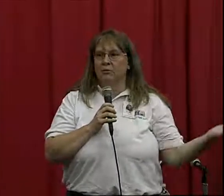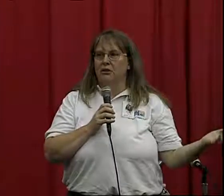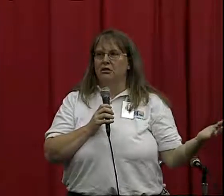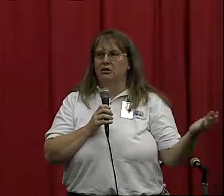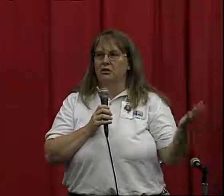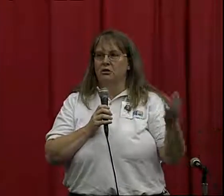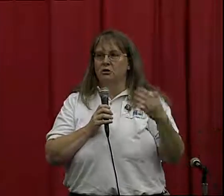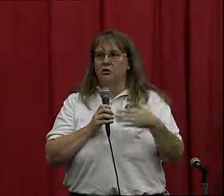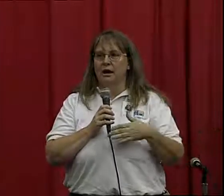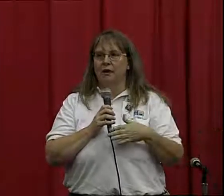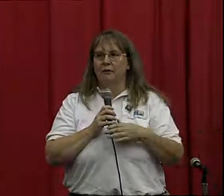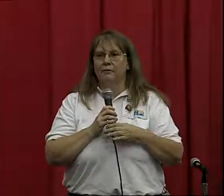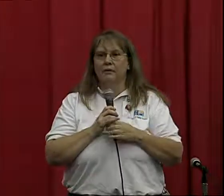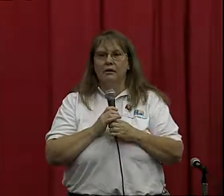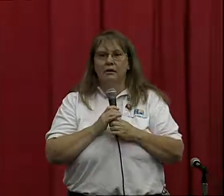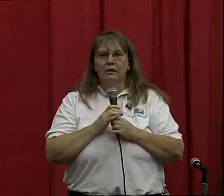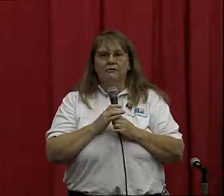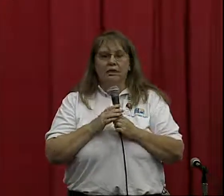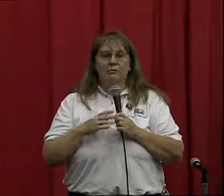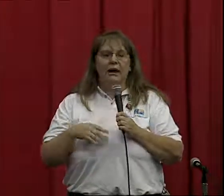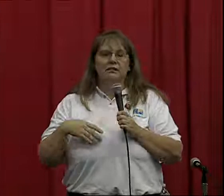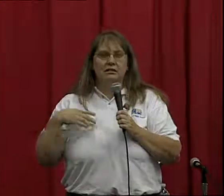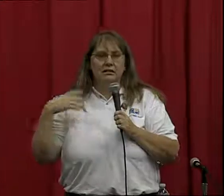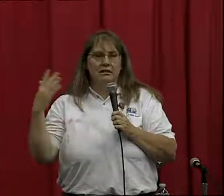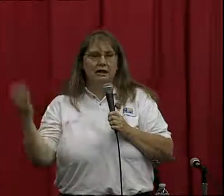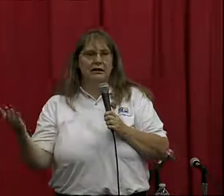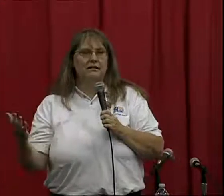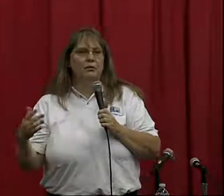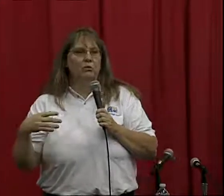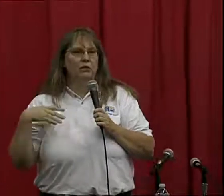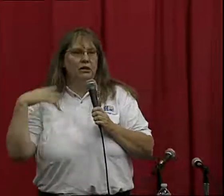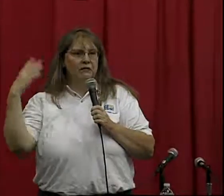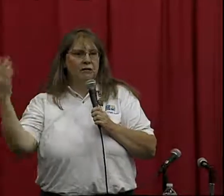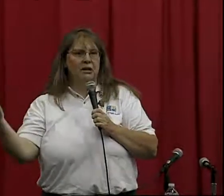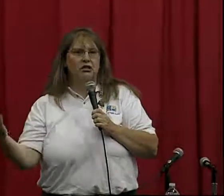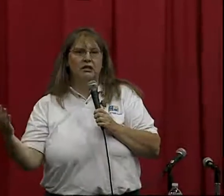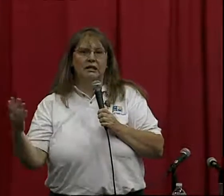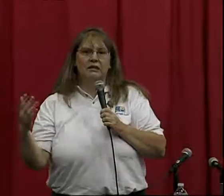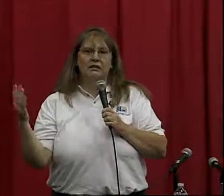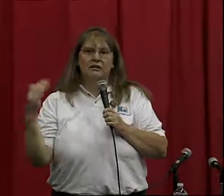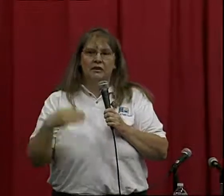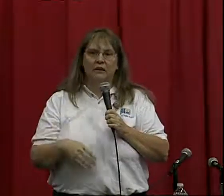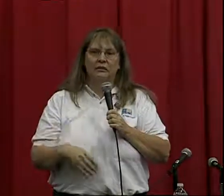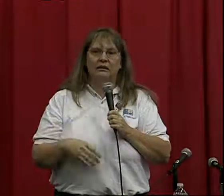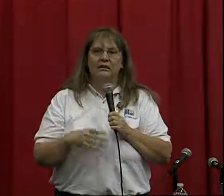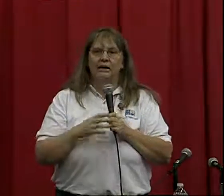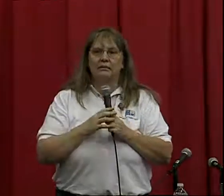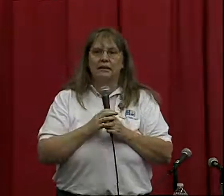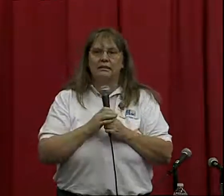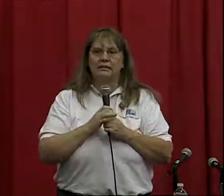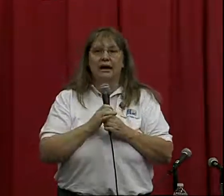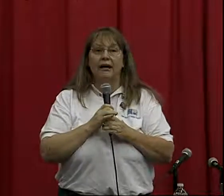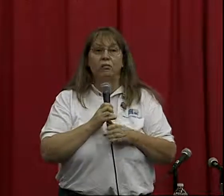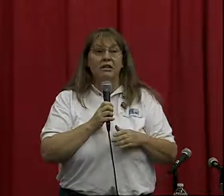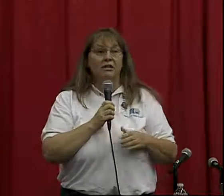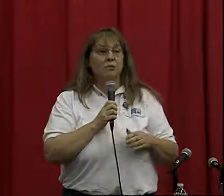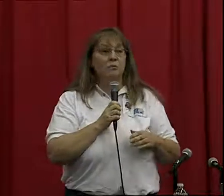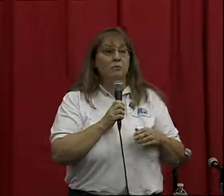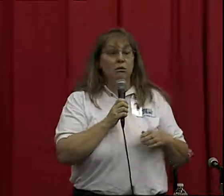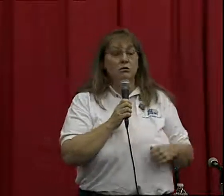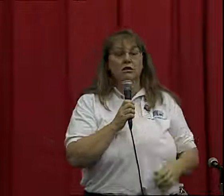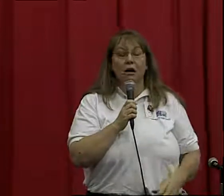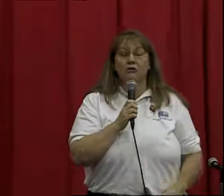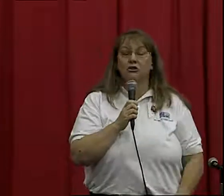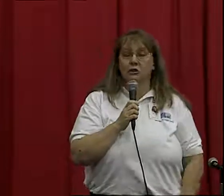given information to feedback to the state as they were putting information in and developing the database. And we